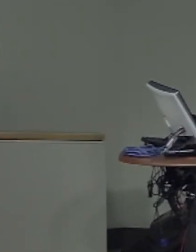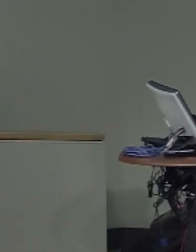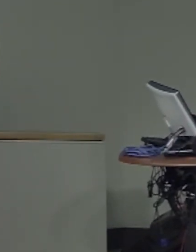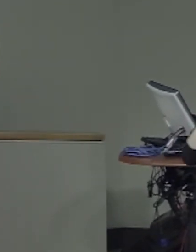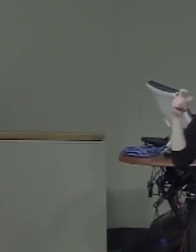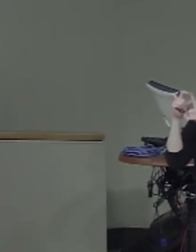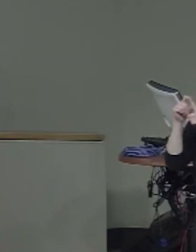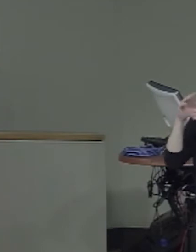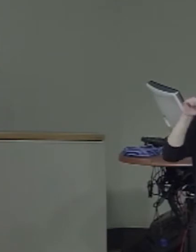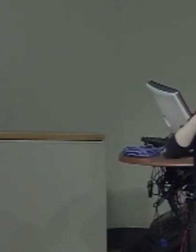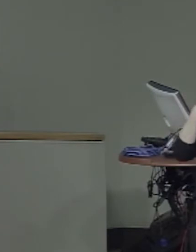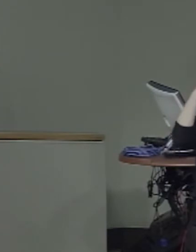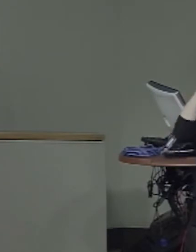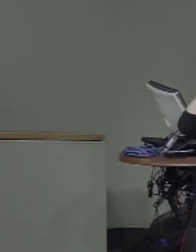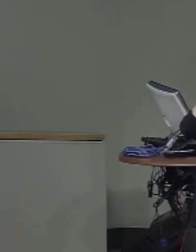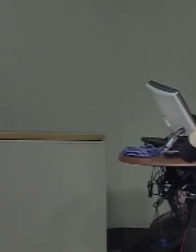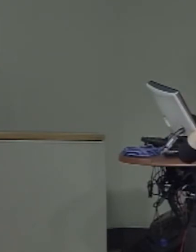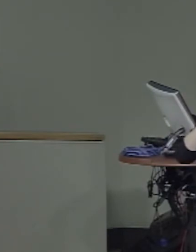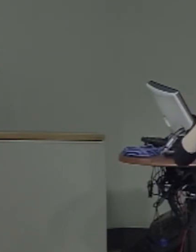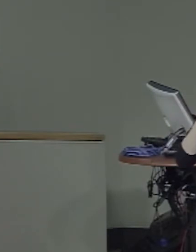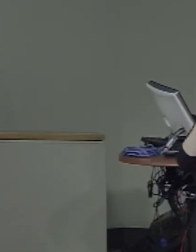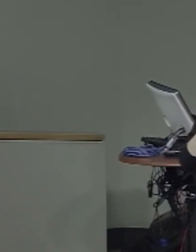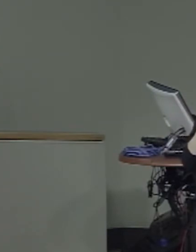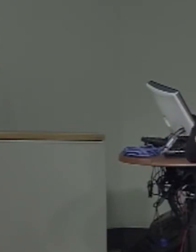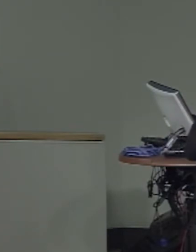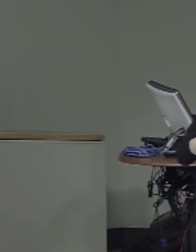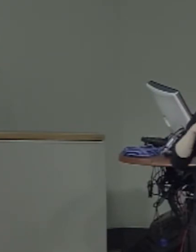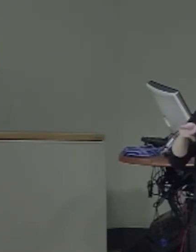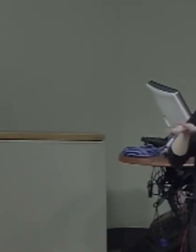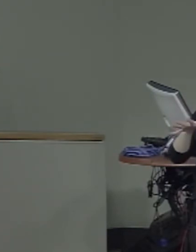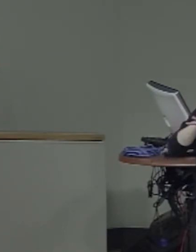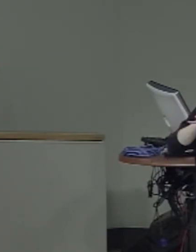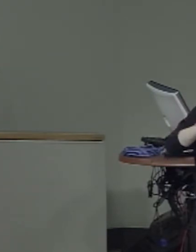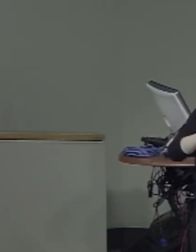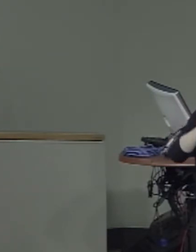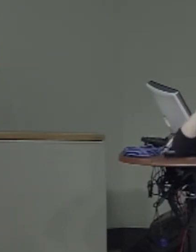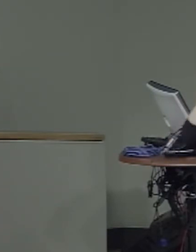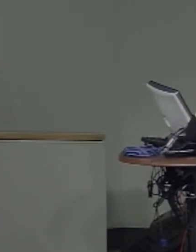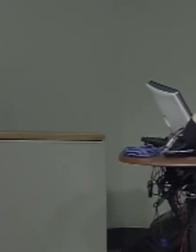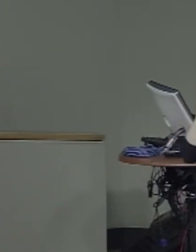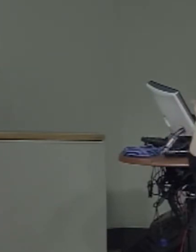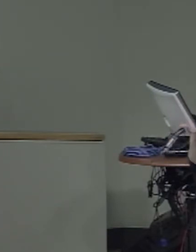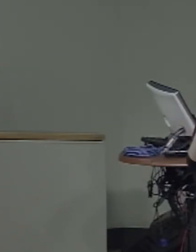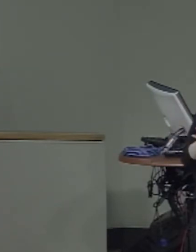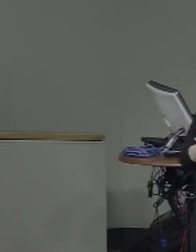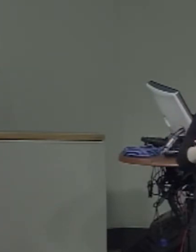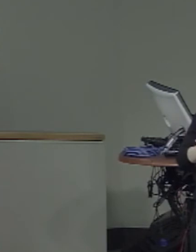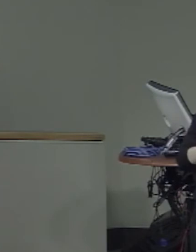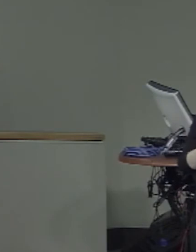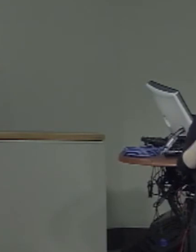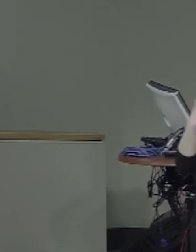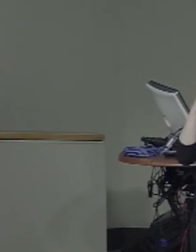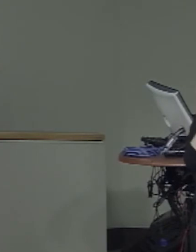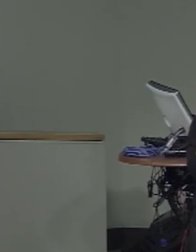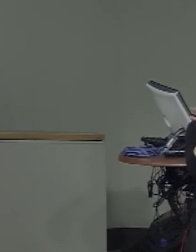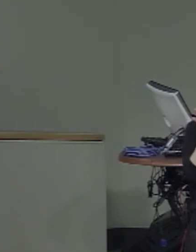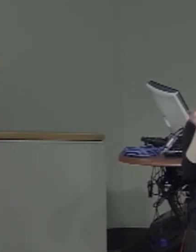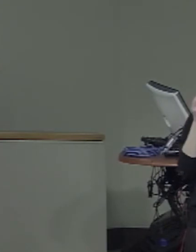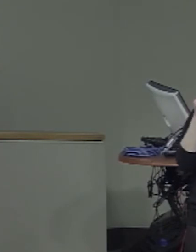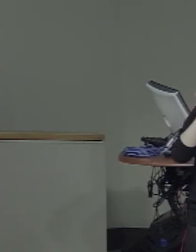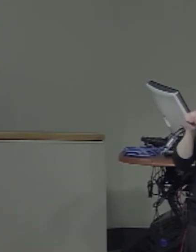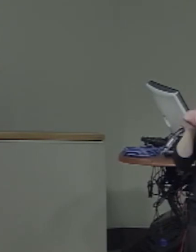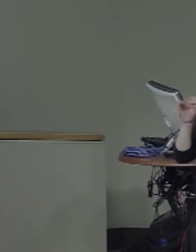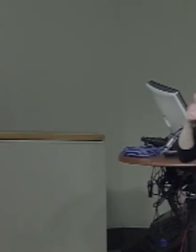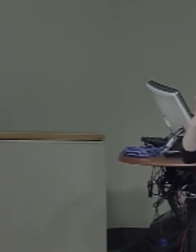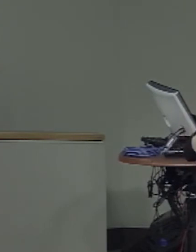intermingled in interesting ways. And I'll present both some computational work to illustrate that,